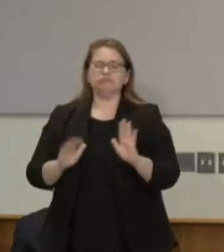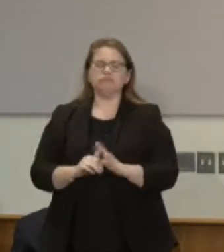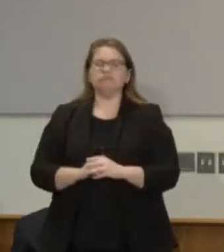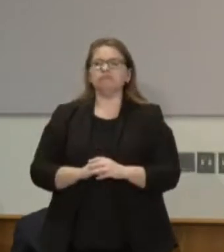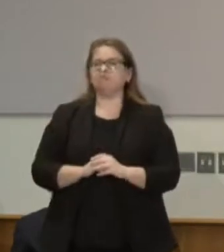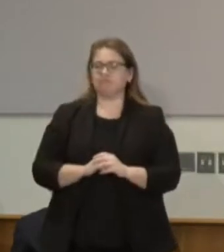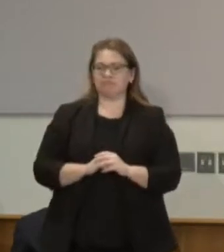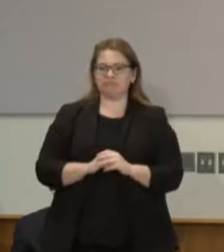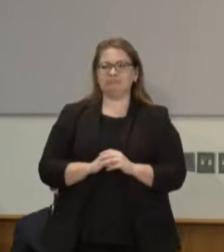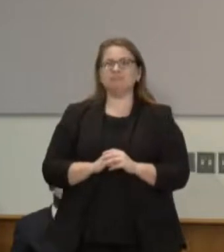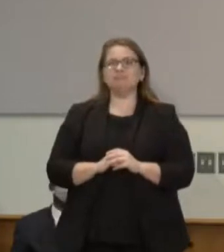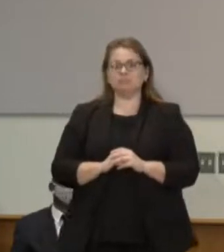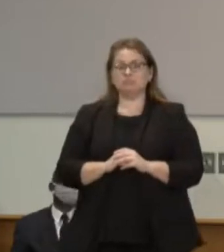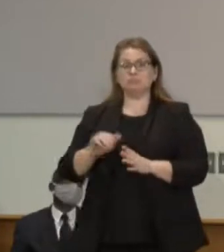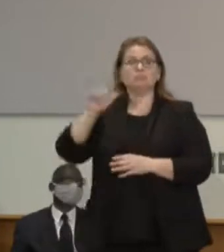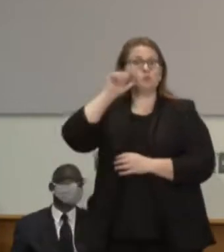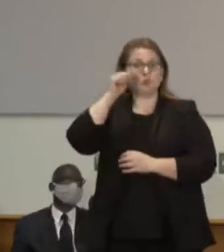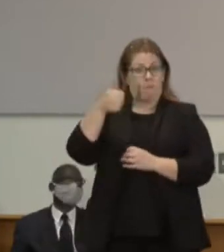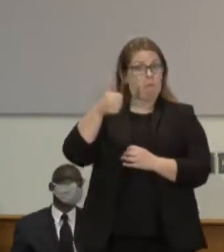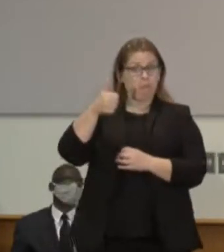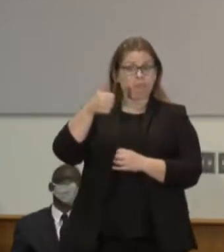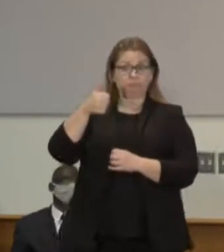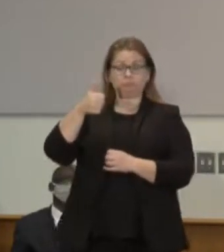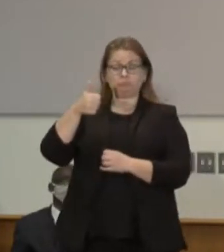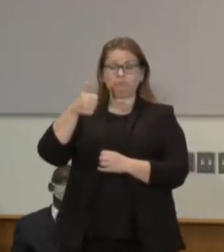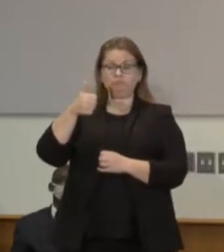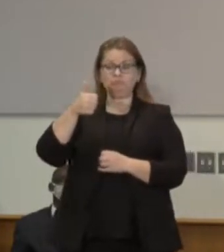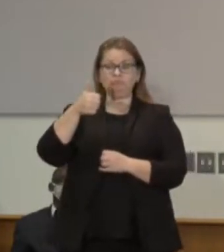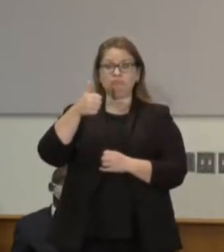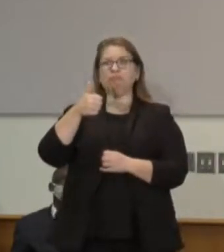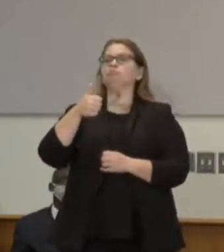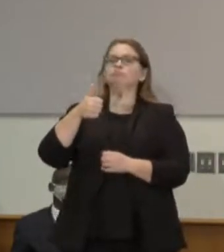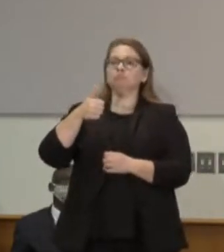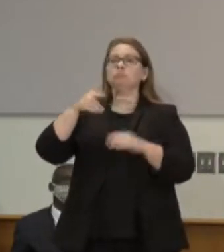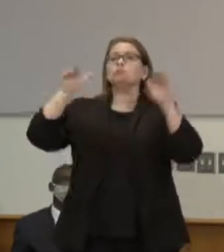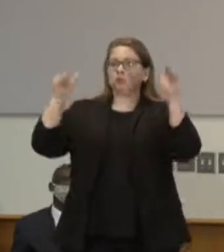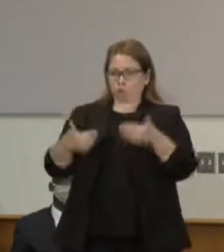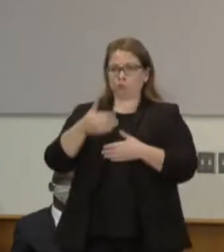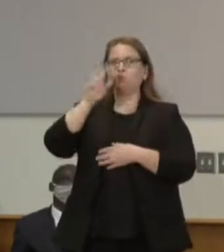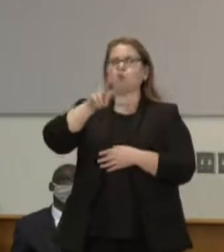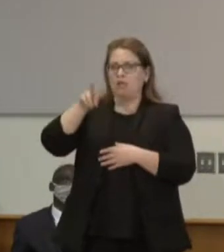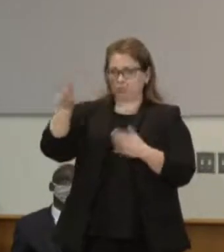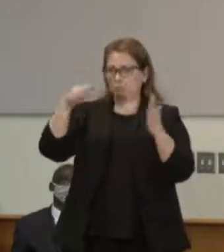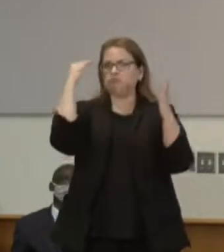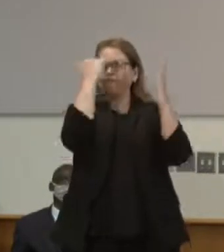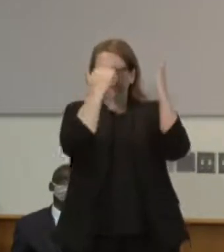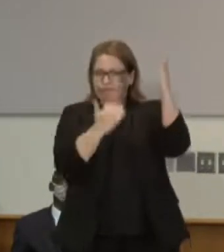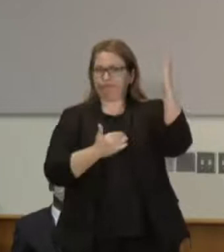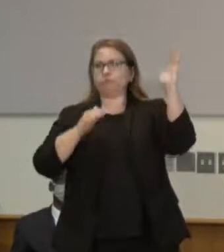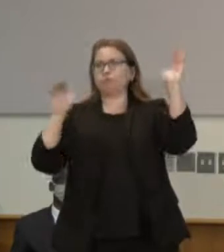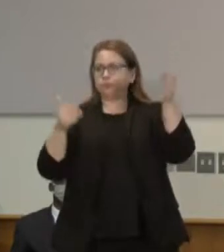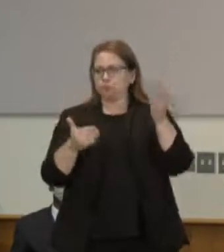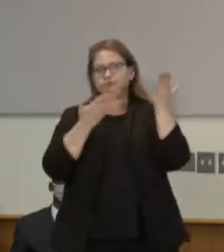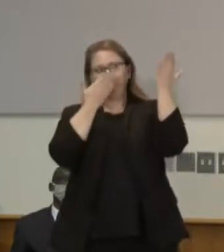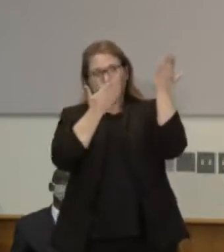is to be able to roll out the technical language.